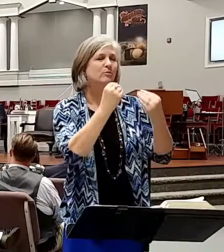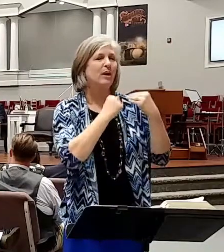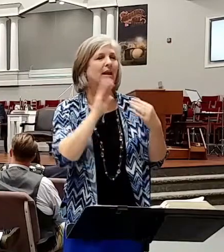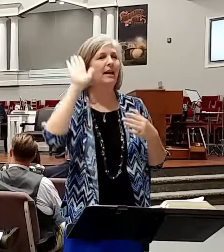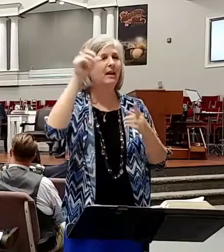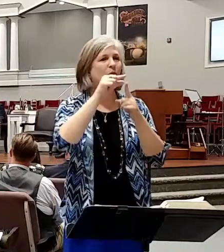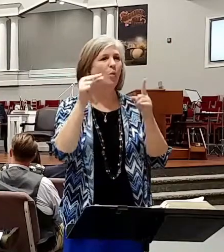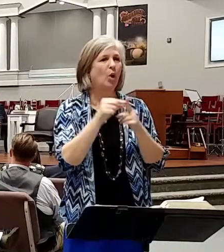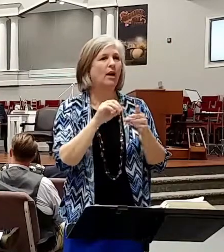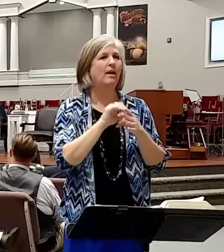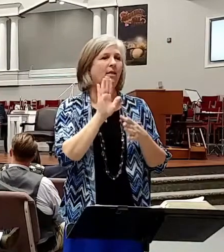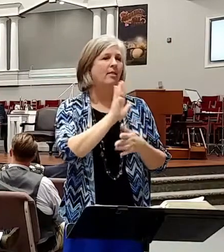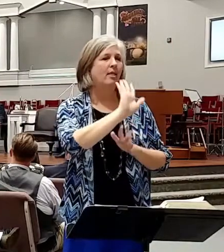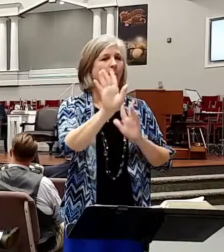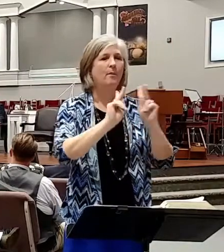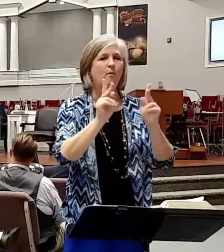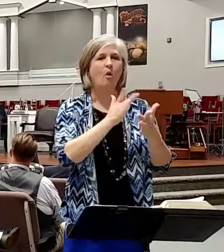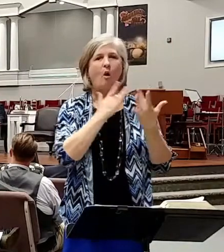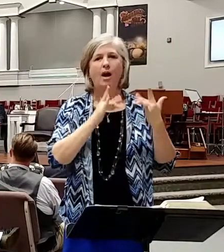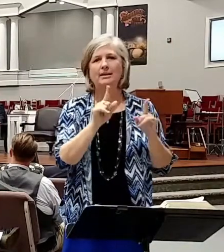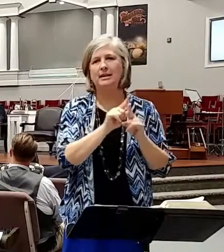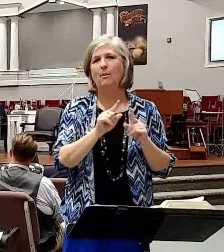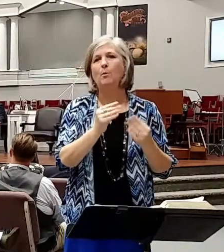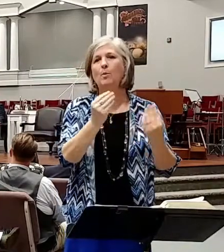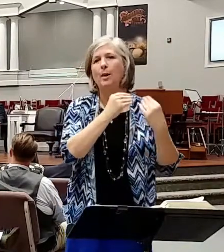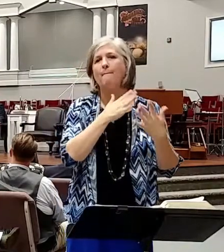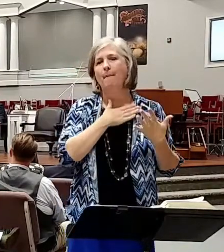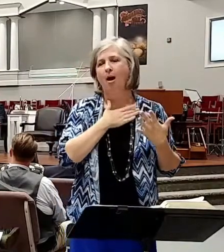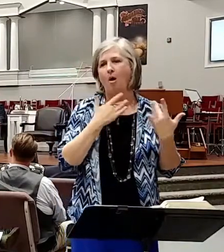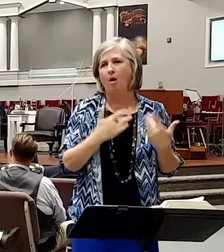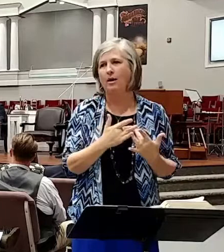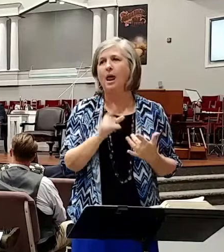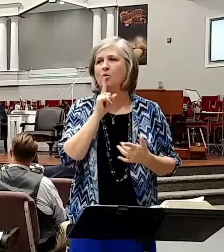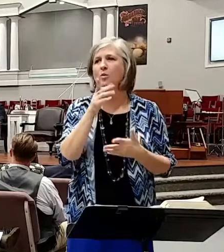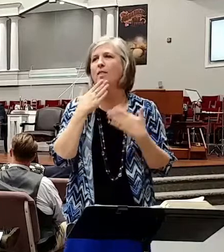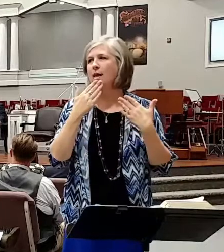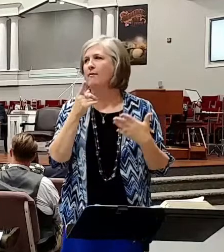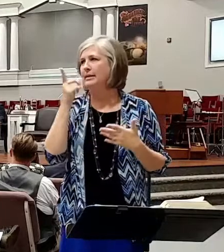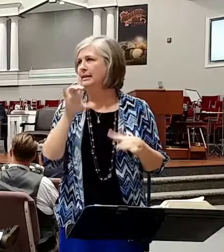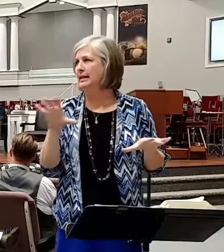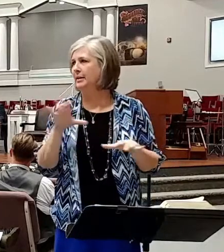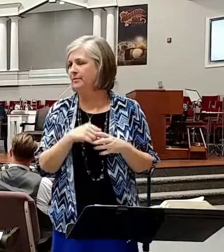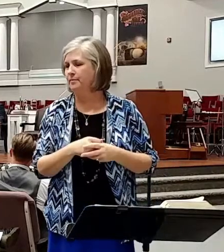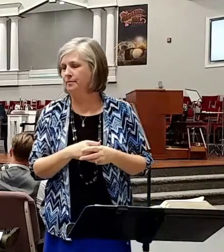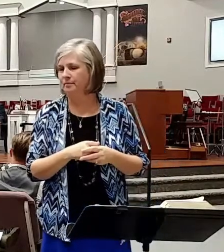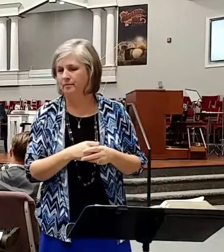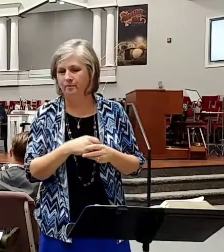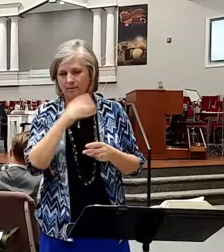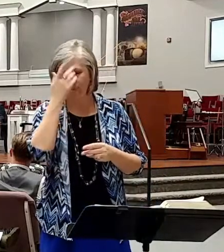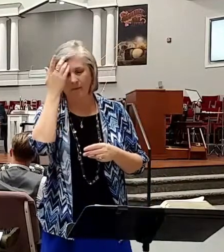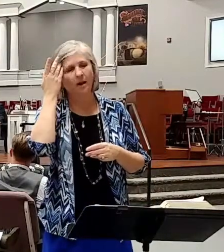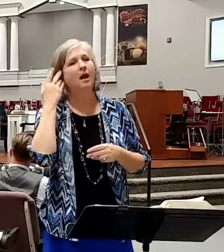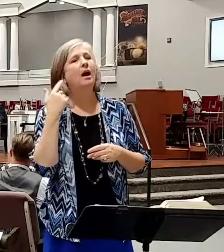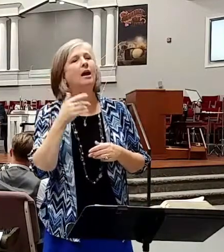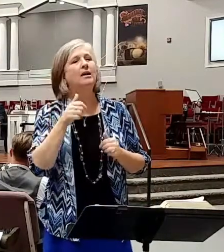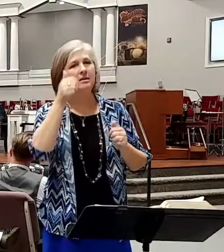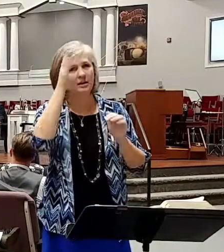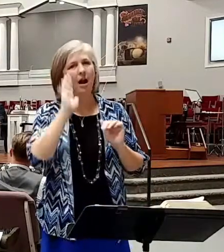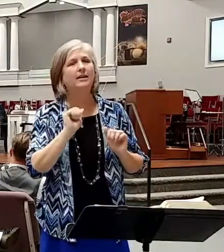in their heart like He did in mine. And I'm so grateful He did. There's an ear gate through which God can deposit His Word. There's an eye